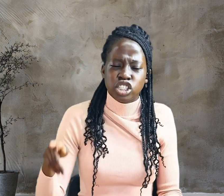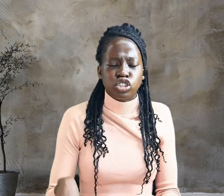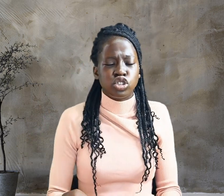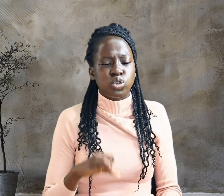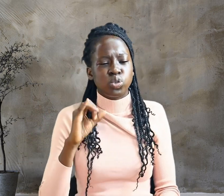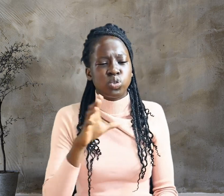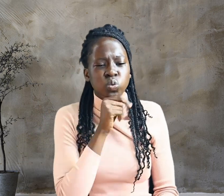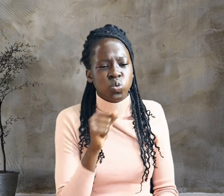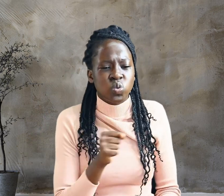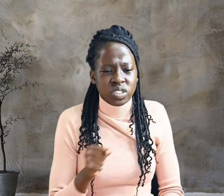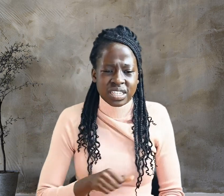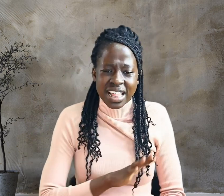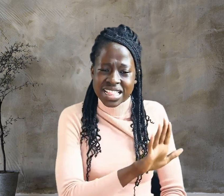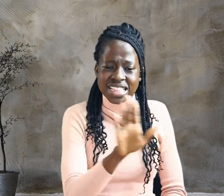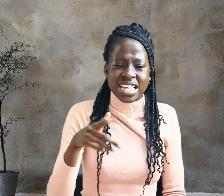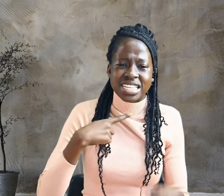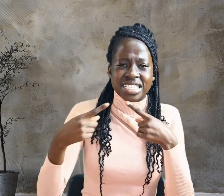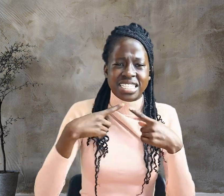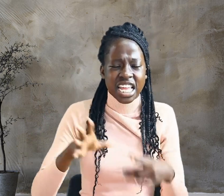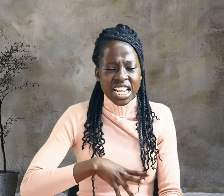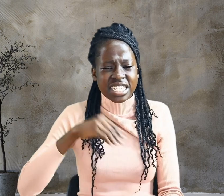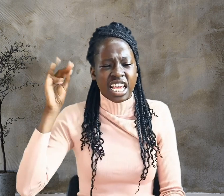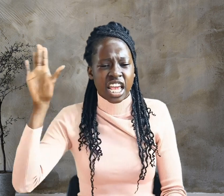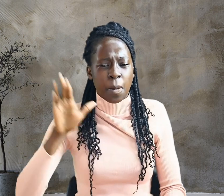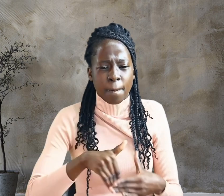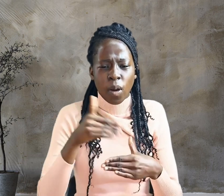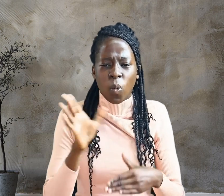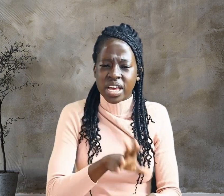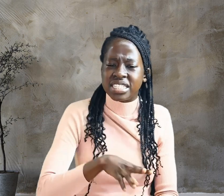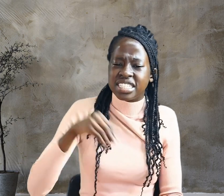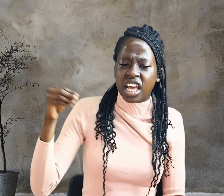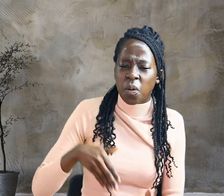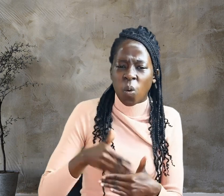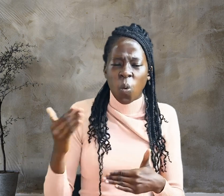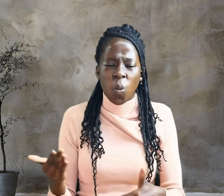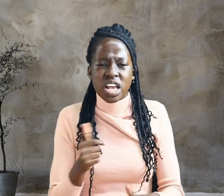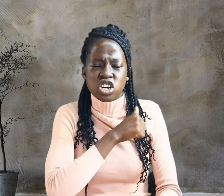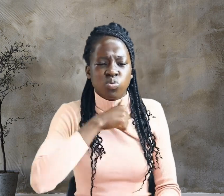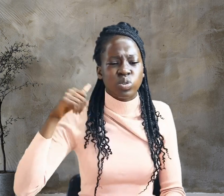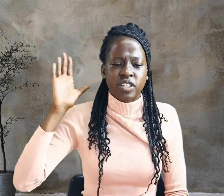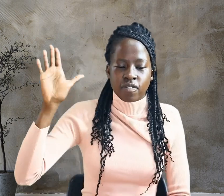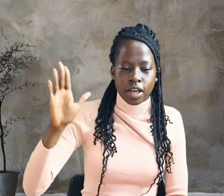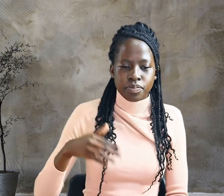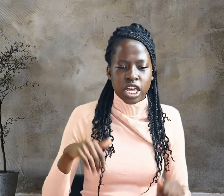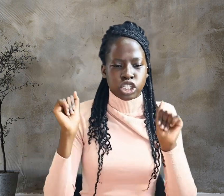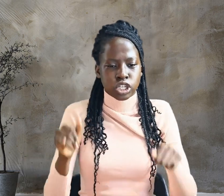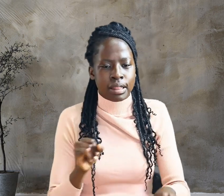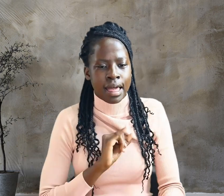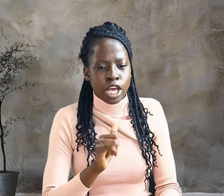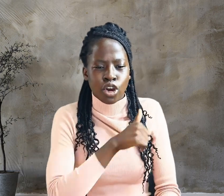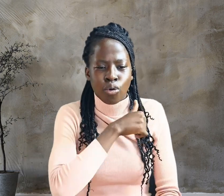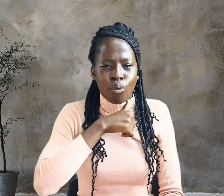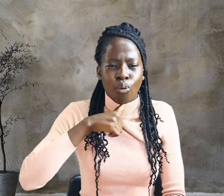Take him away! Crucify him! Shall I crucify your king?